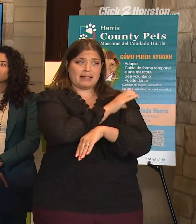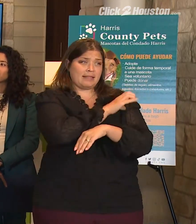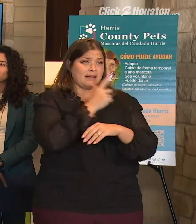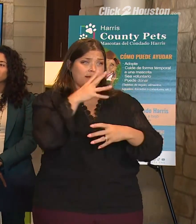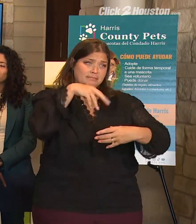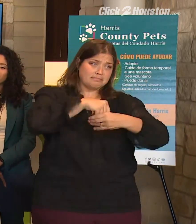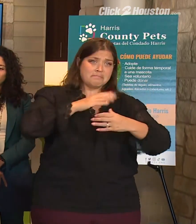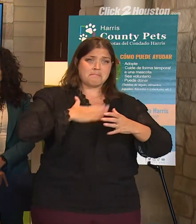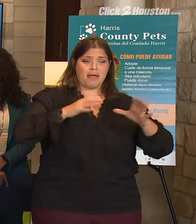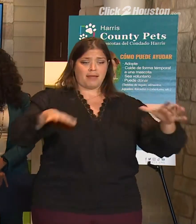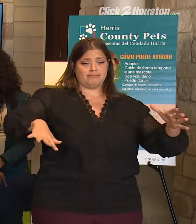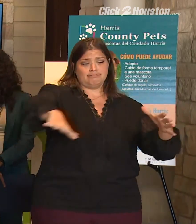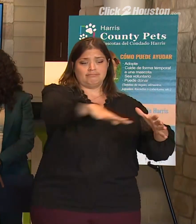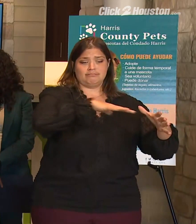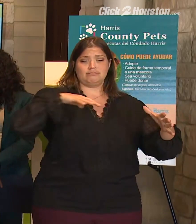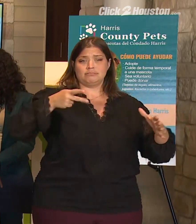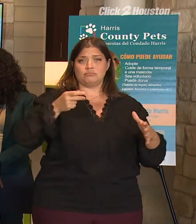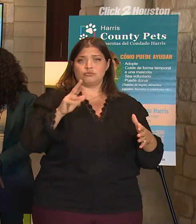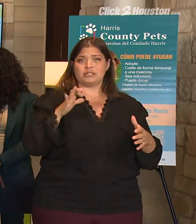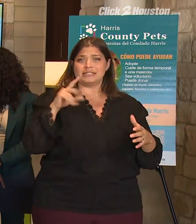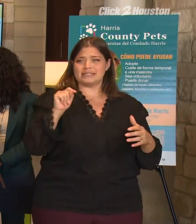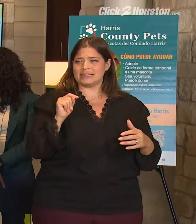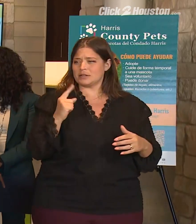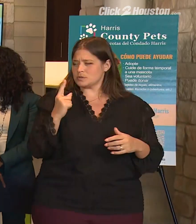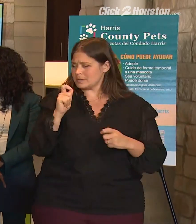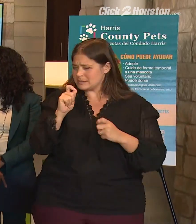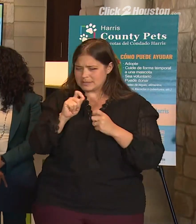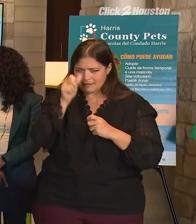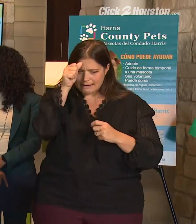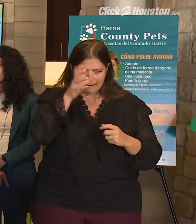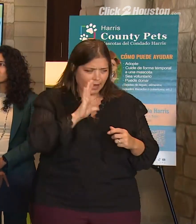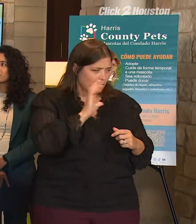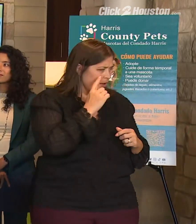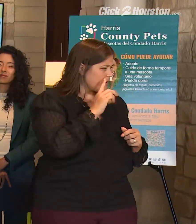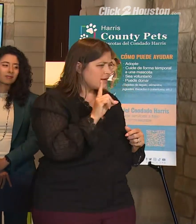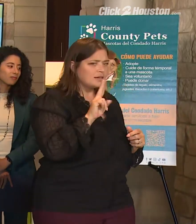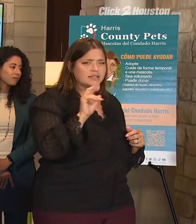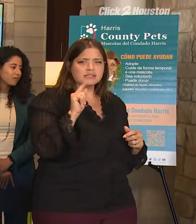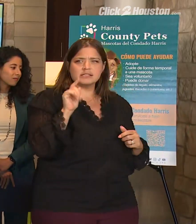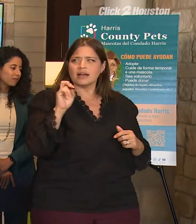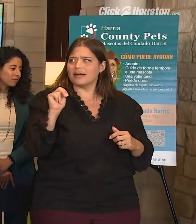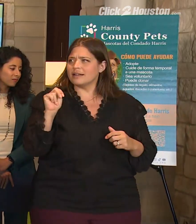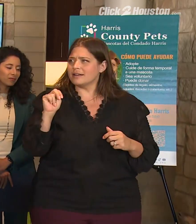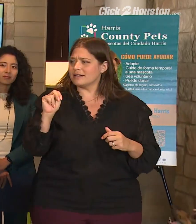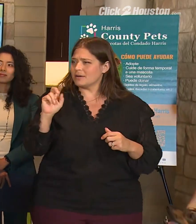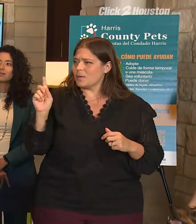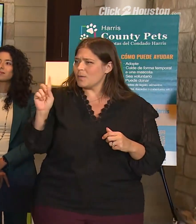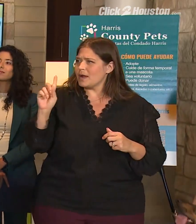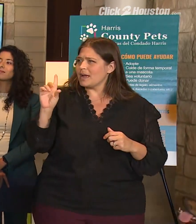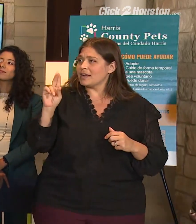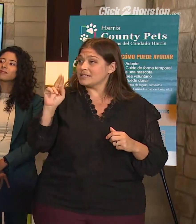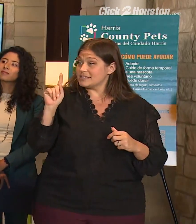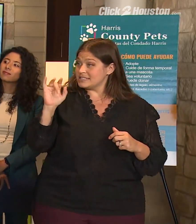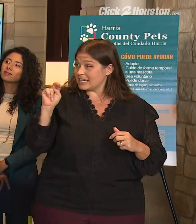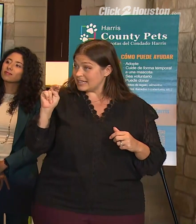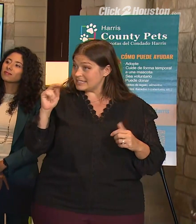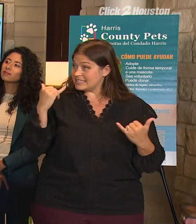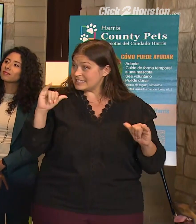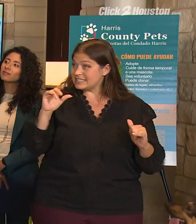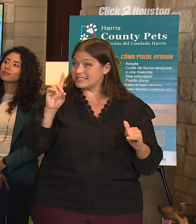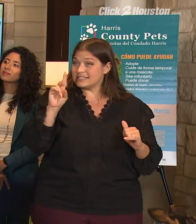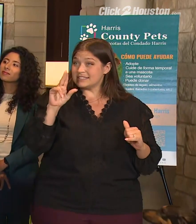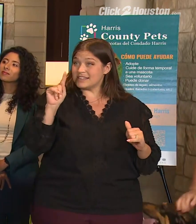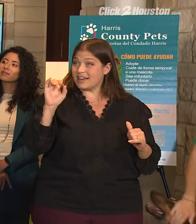And so there is one guy that I'm looking for, Dutton. He is a sweetheart. He is. He's still here.